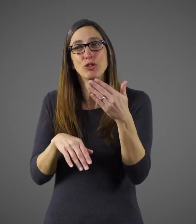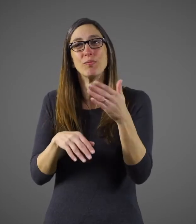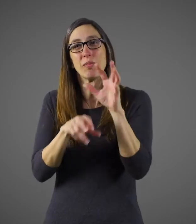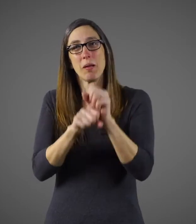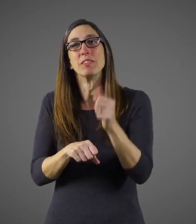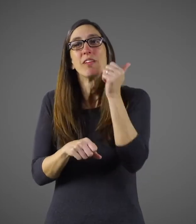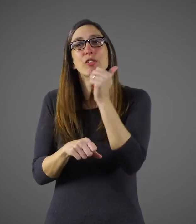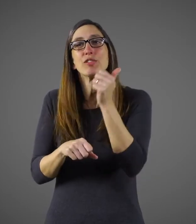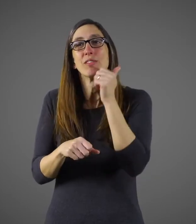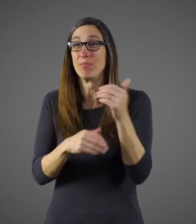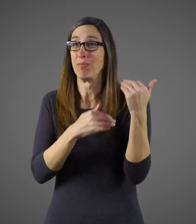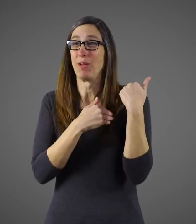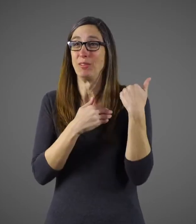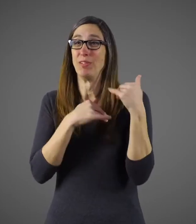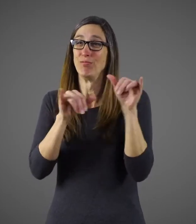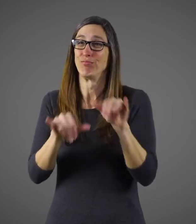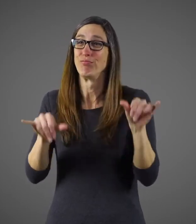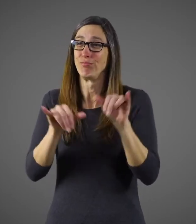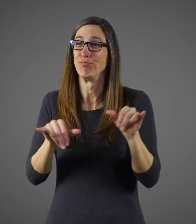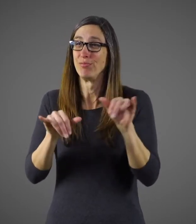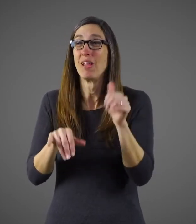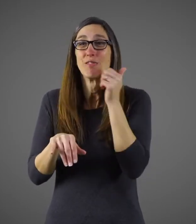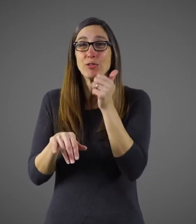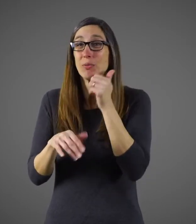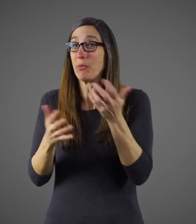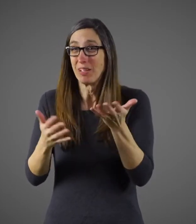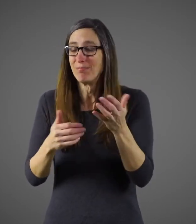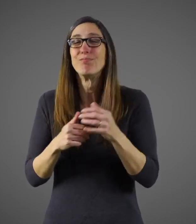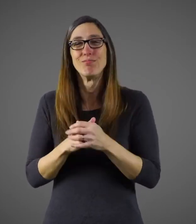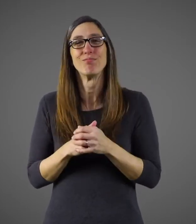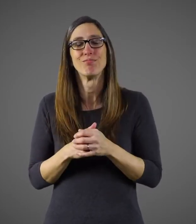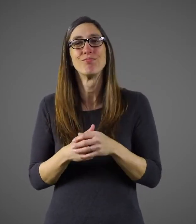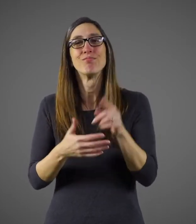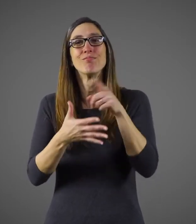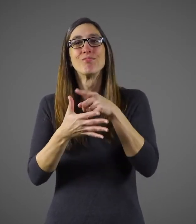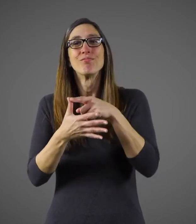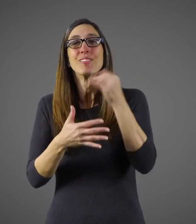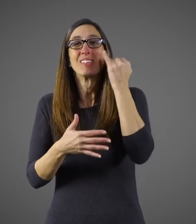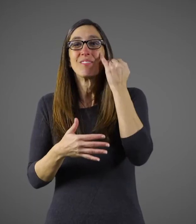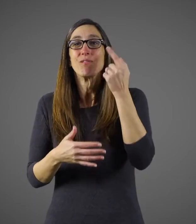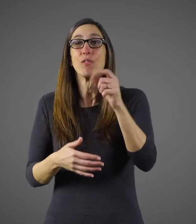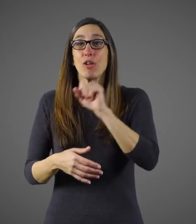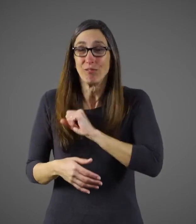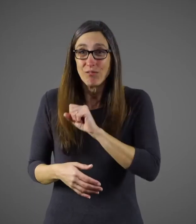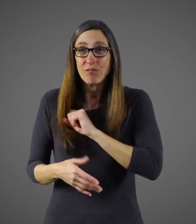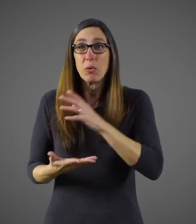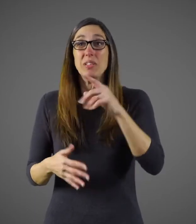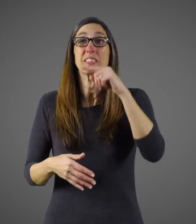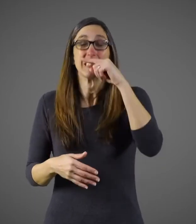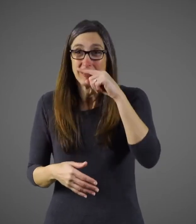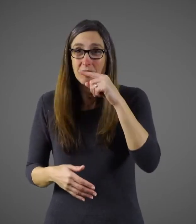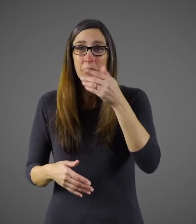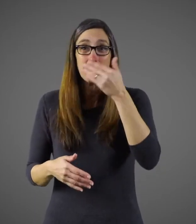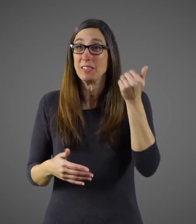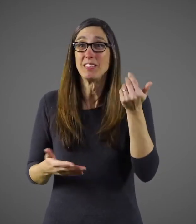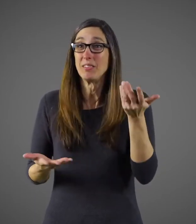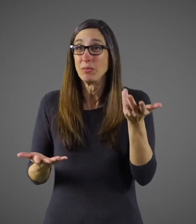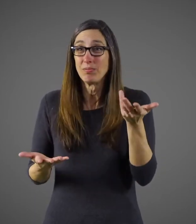It's a good idea to start healthy habits every day to help you and other people. If you cough or sneeze, use a